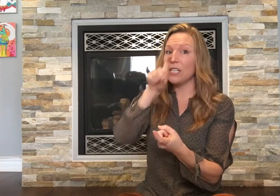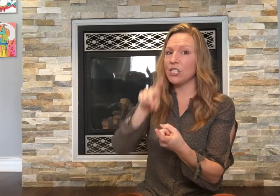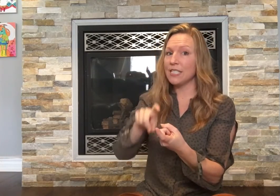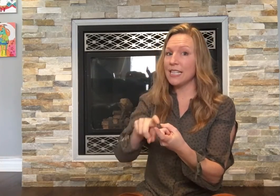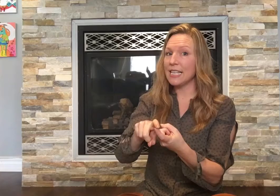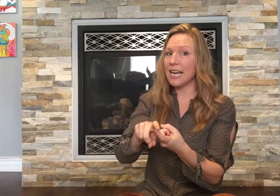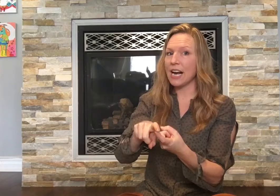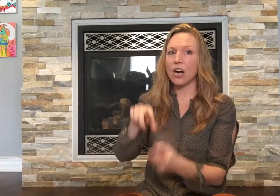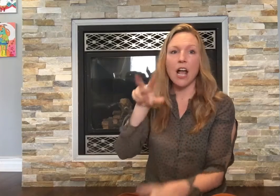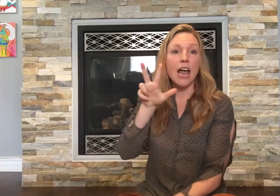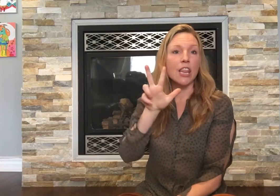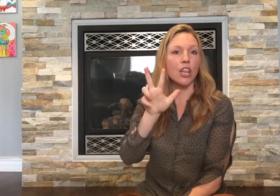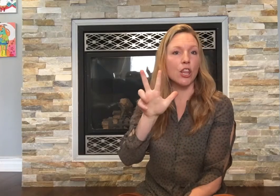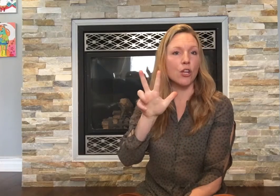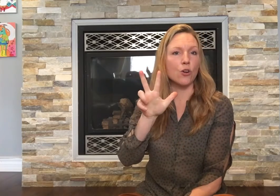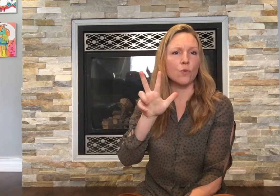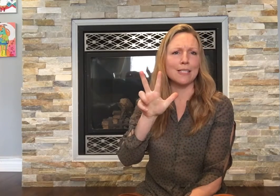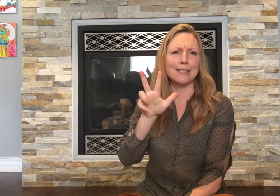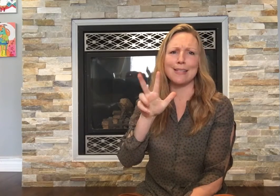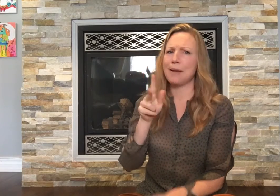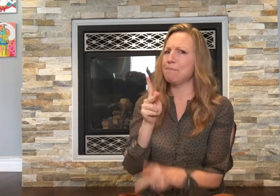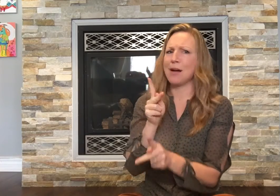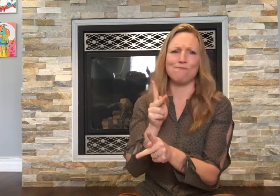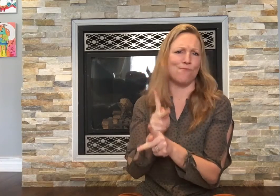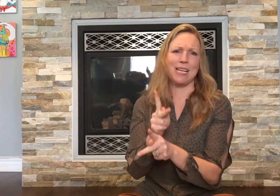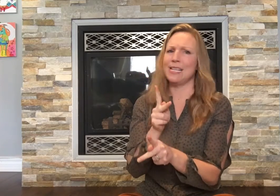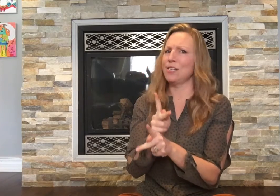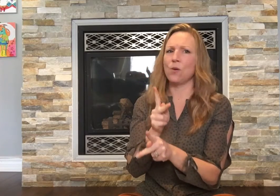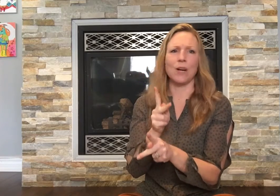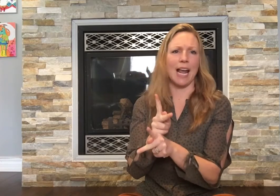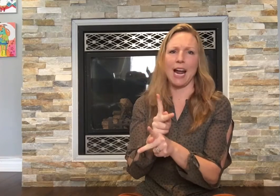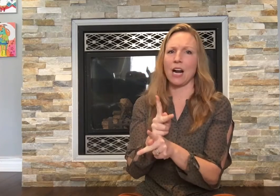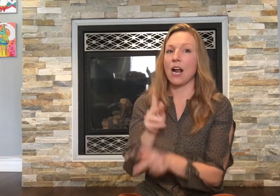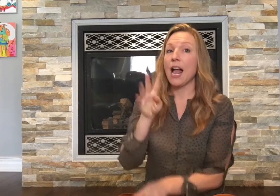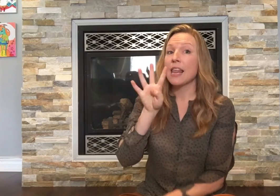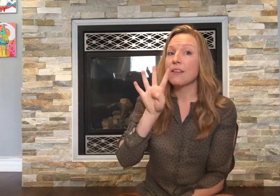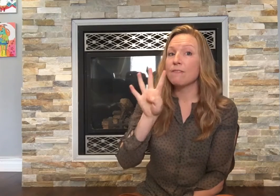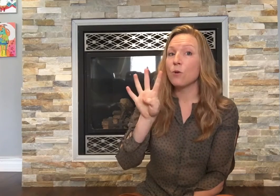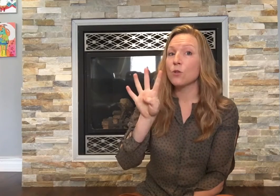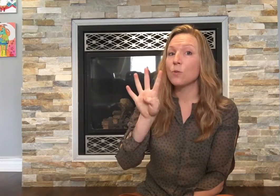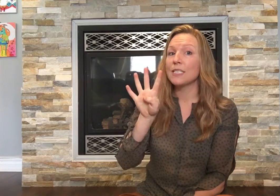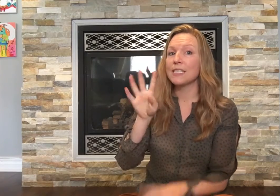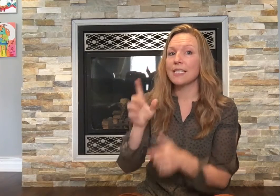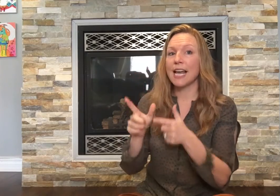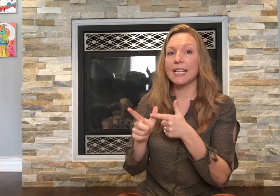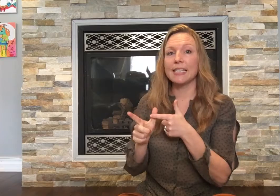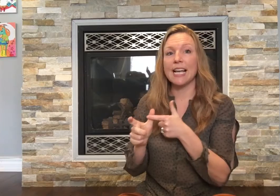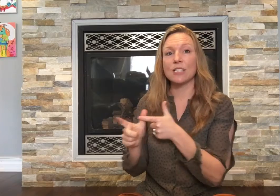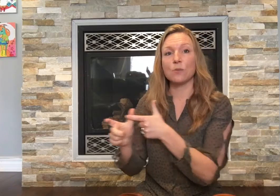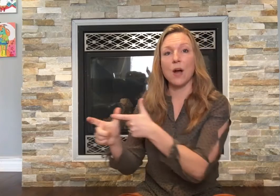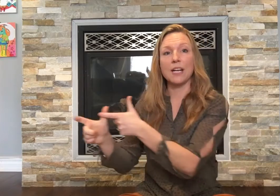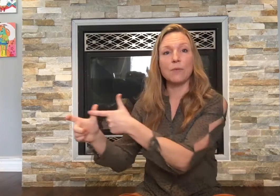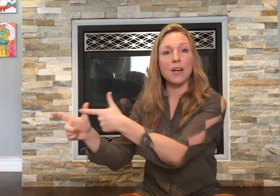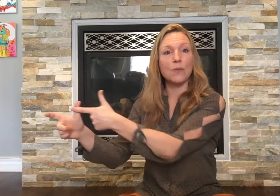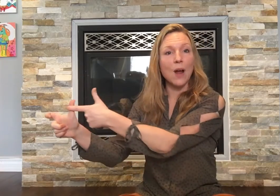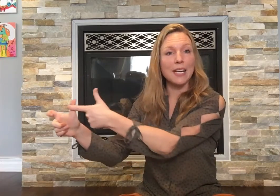witches in the air. The third one said but we don't care. The fourth one said let's run and run and run.